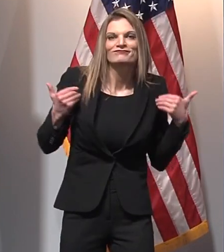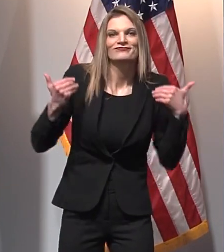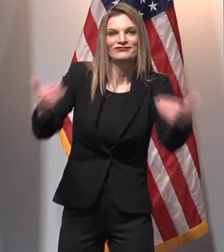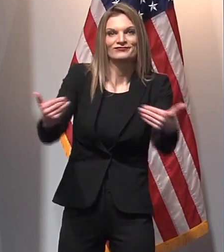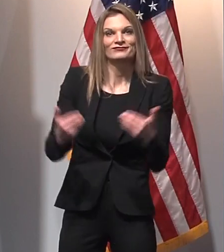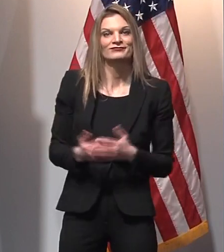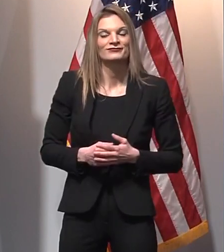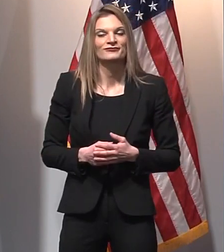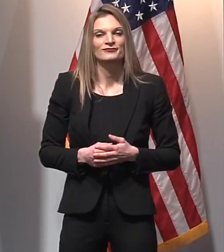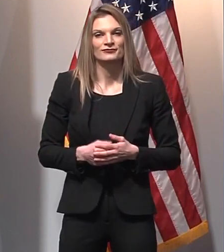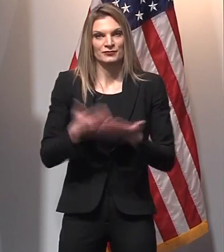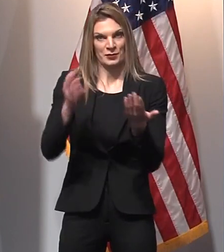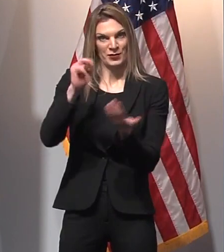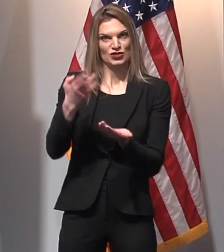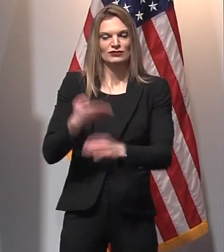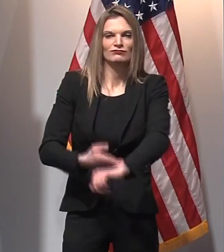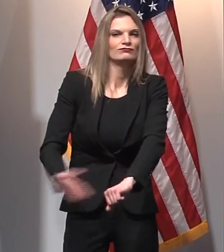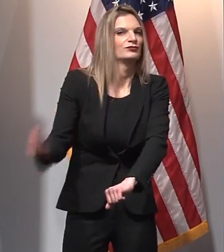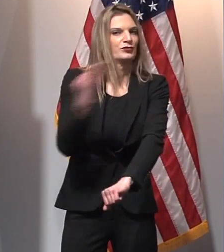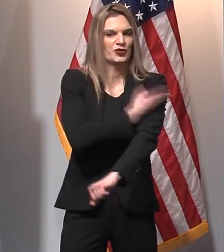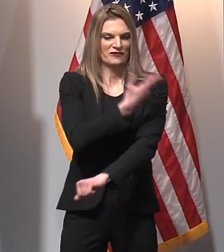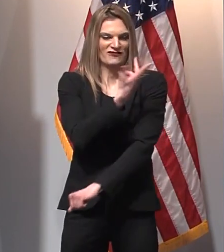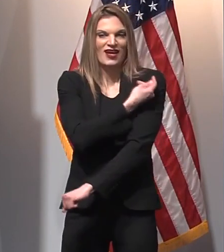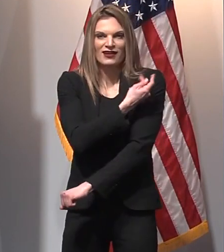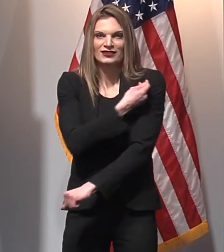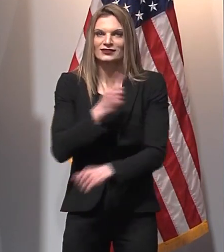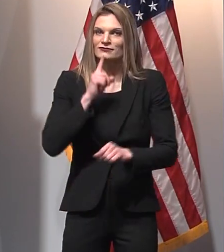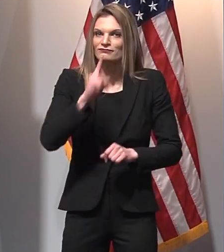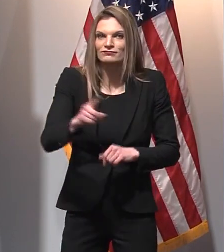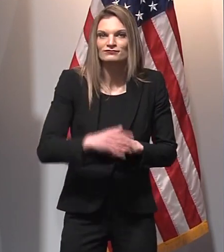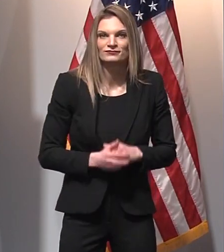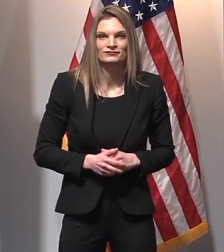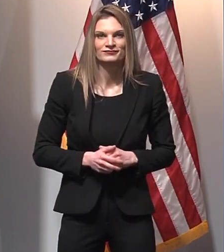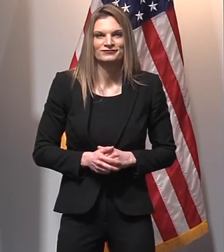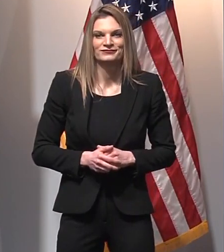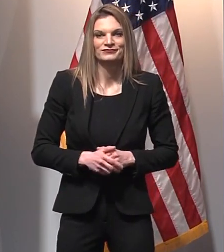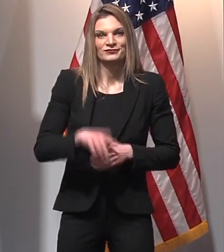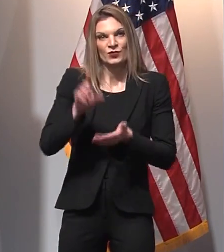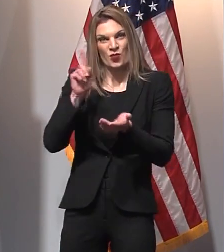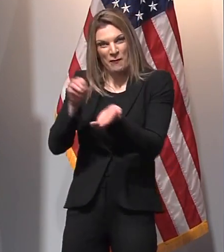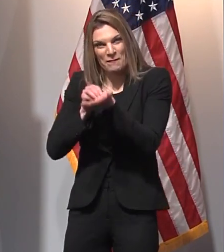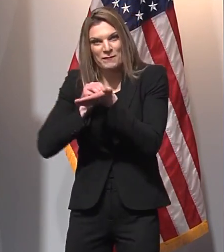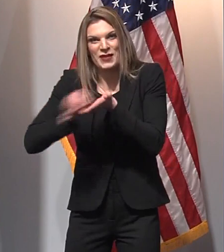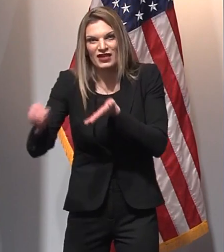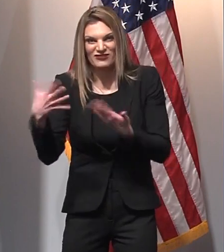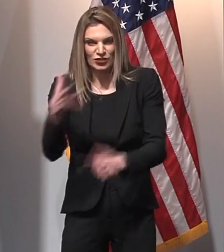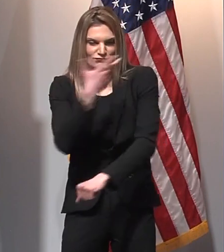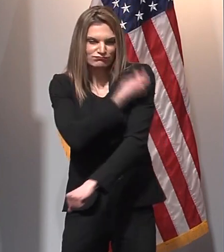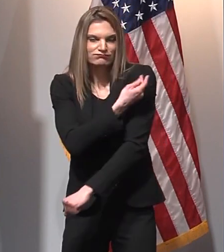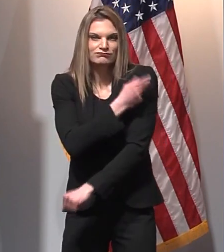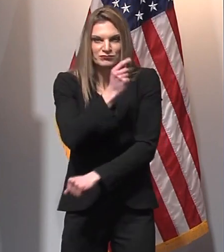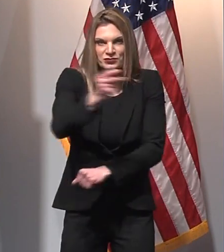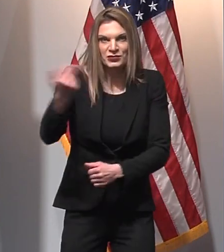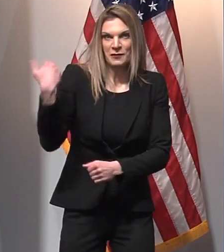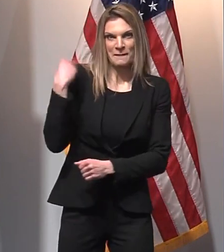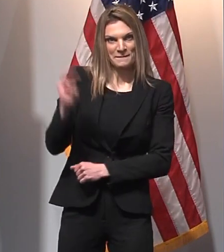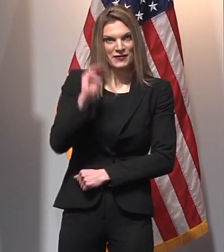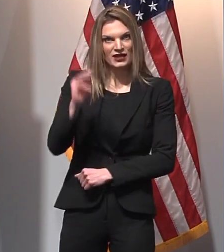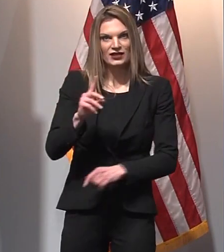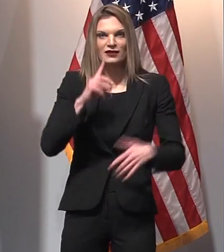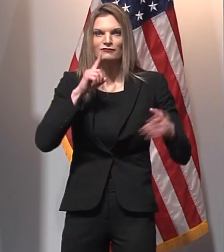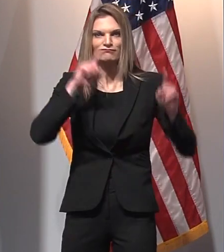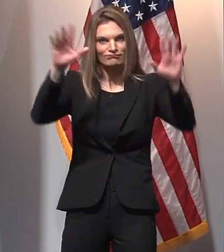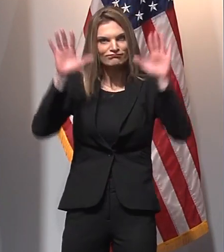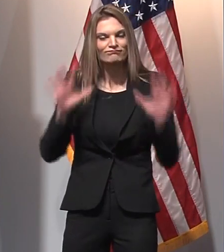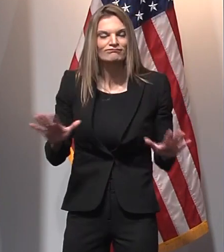great strides with vaccinations in Michigan, announcing over a million doses administered this past Monday. Every